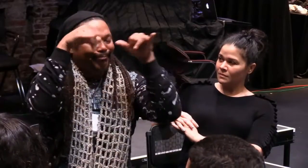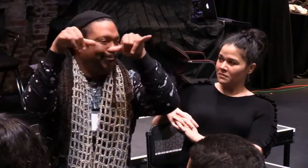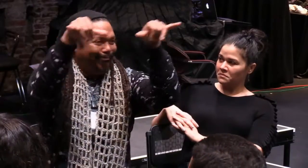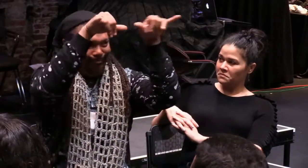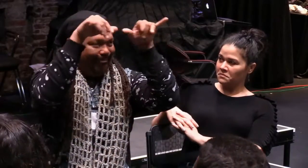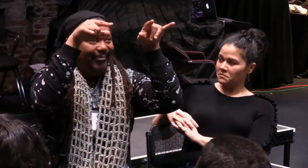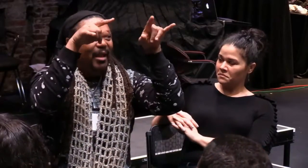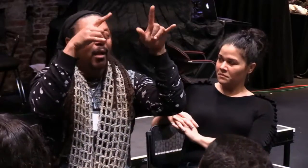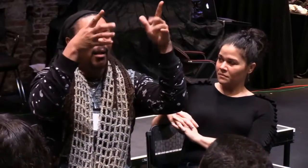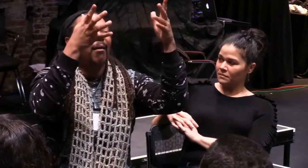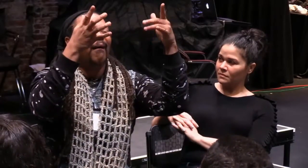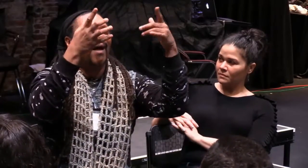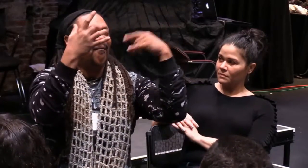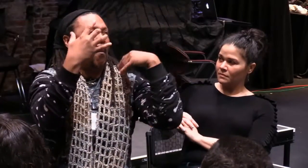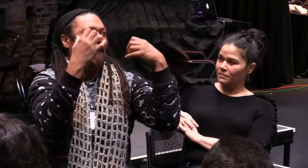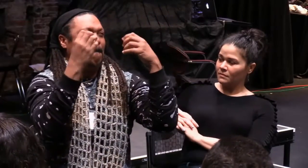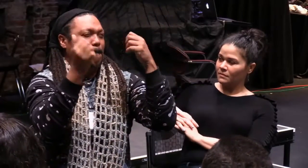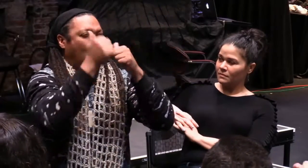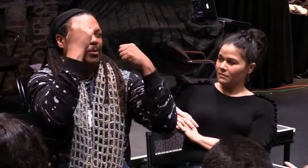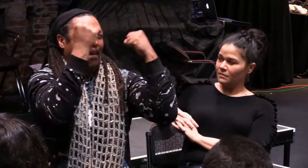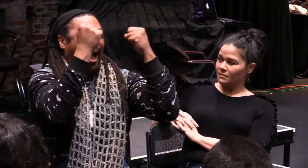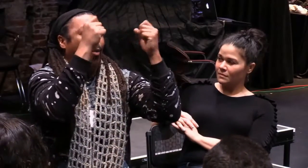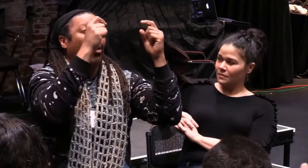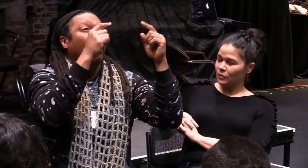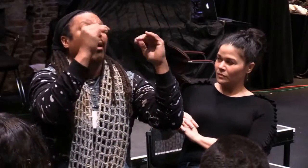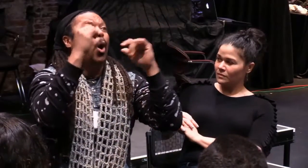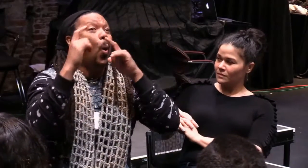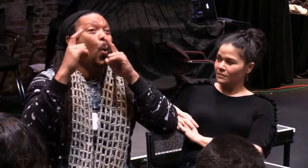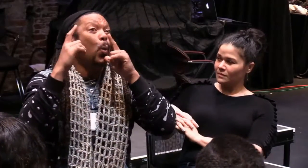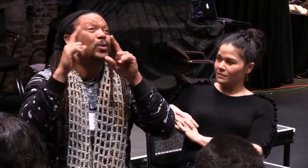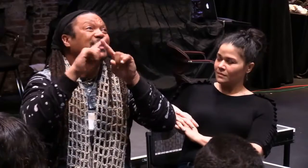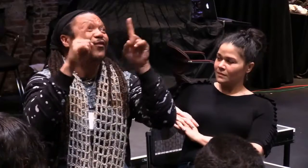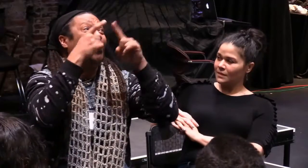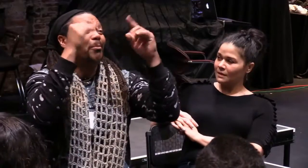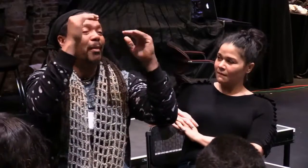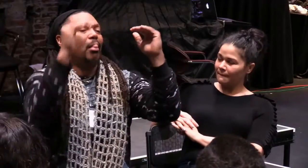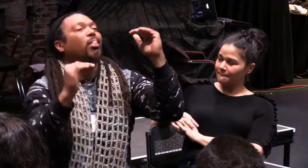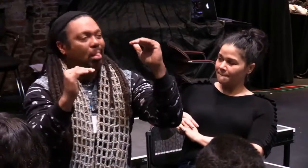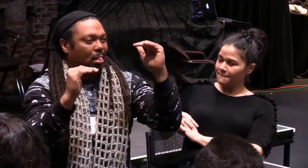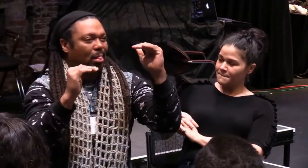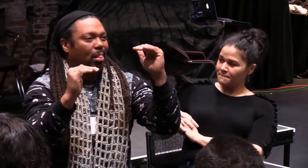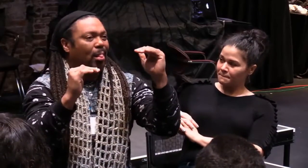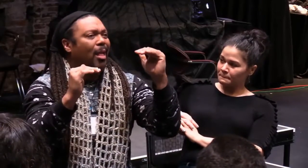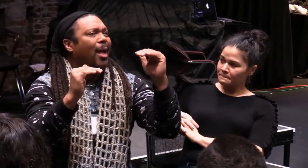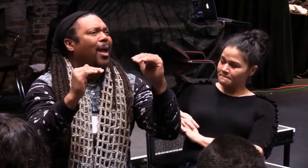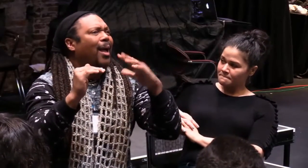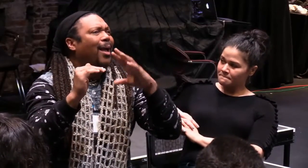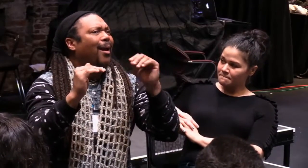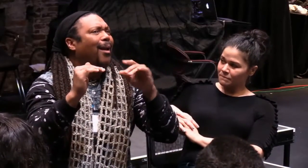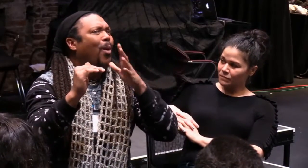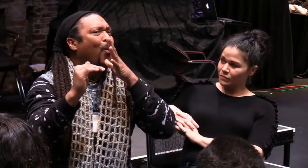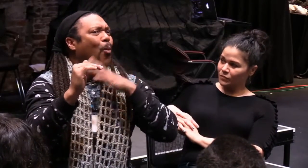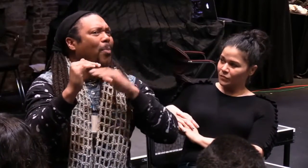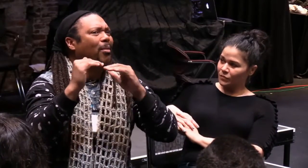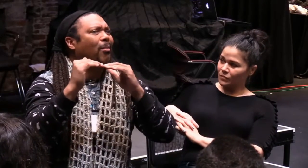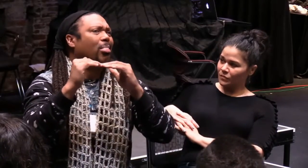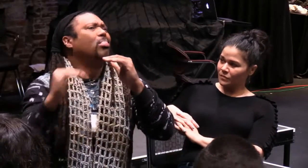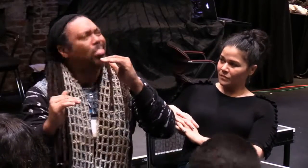Because when you look at it from the predominantly white male perspective, oh, this is the one that needs saving. So let's put a